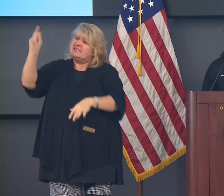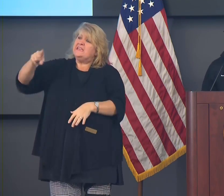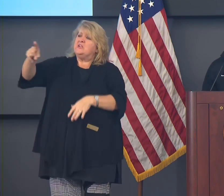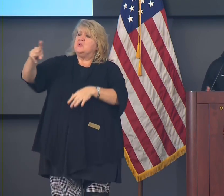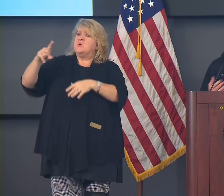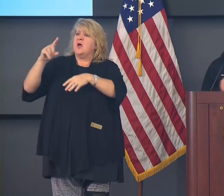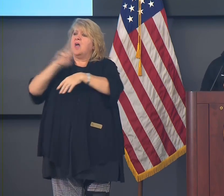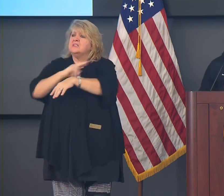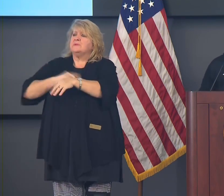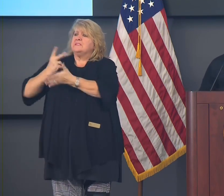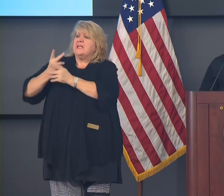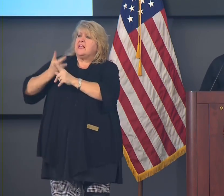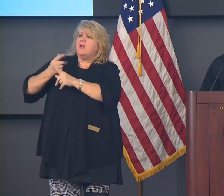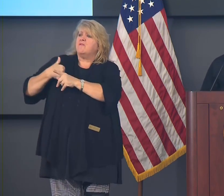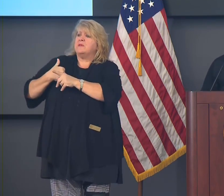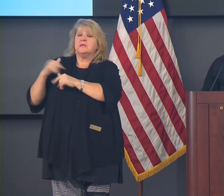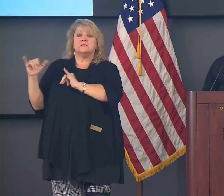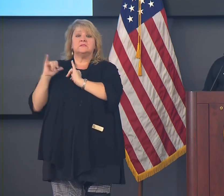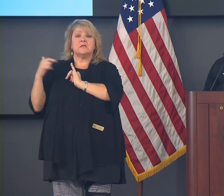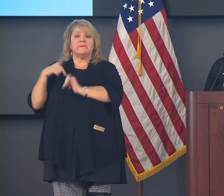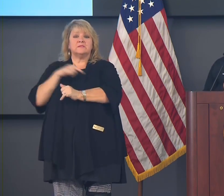hospital staff at the same time we are.